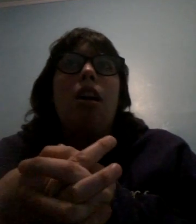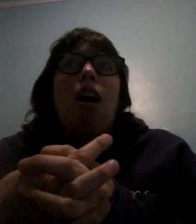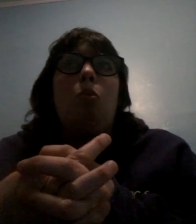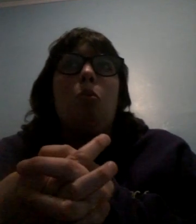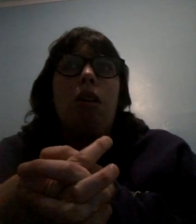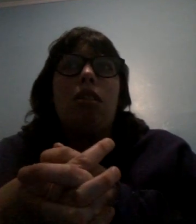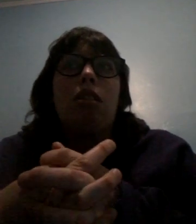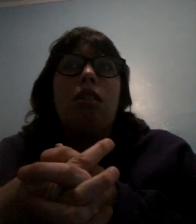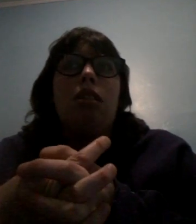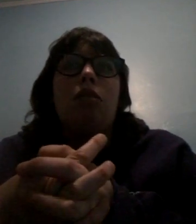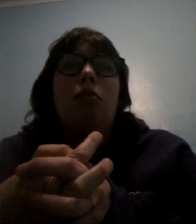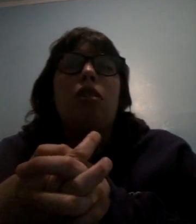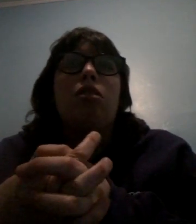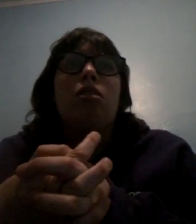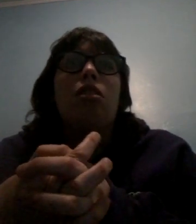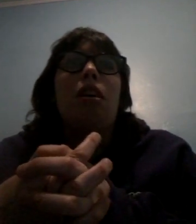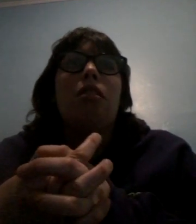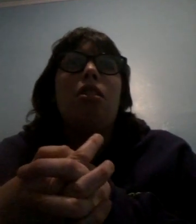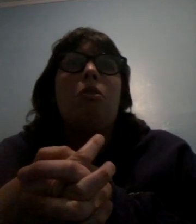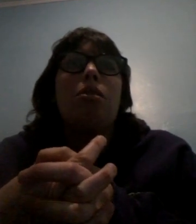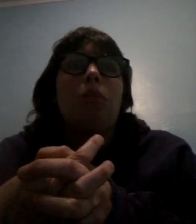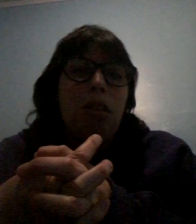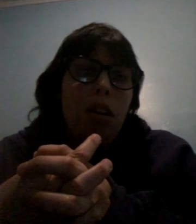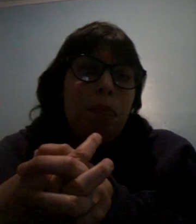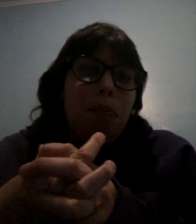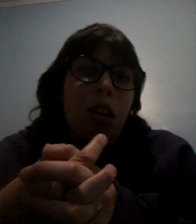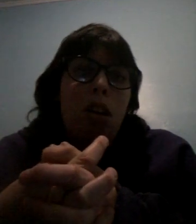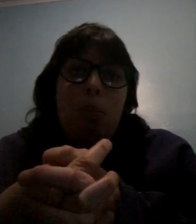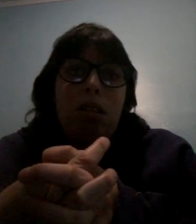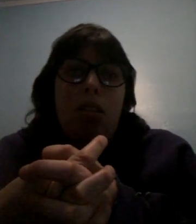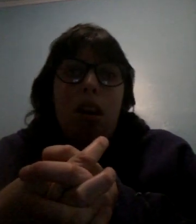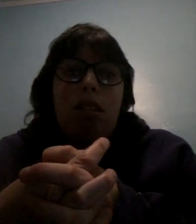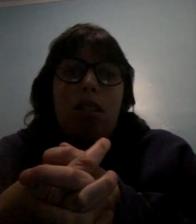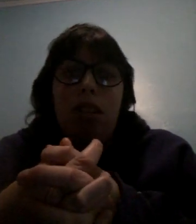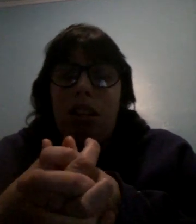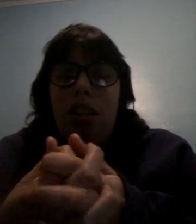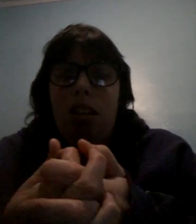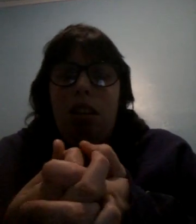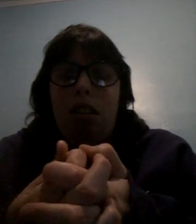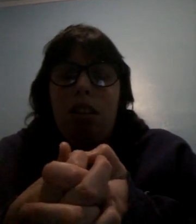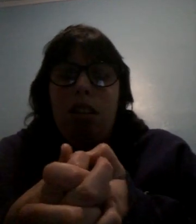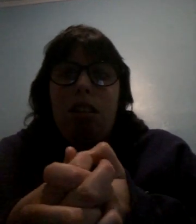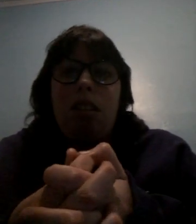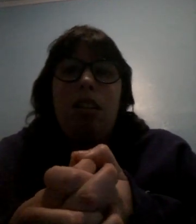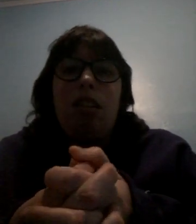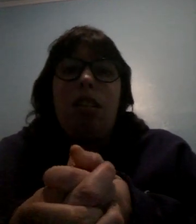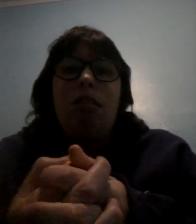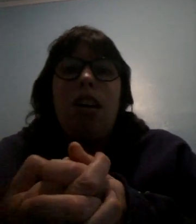thought I worked well she thought today was Monday but it's not it it